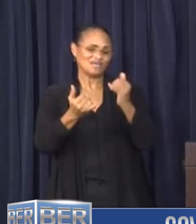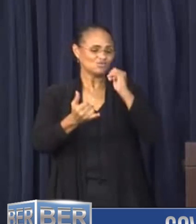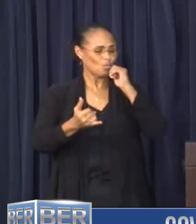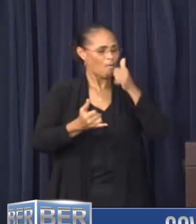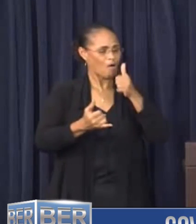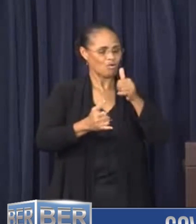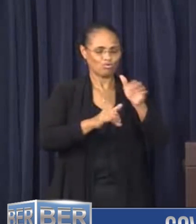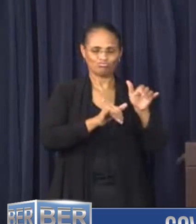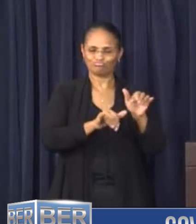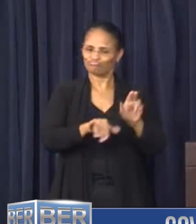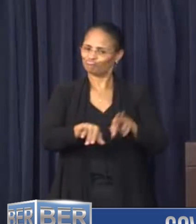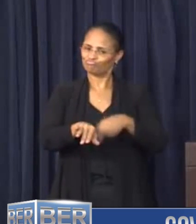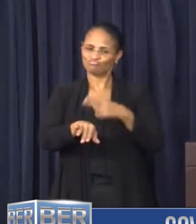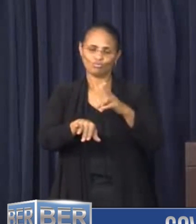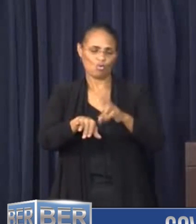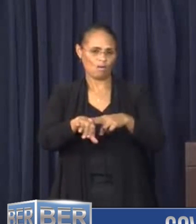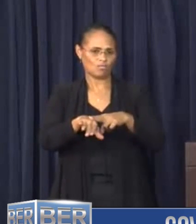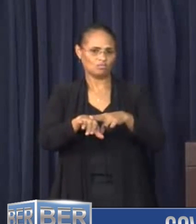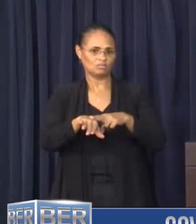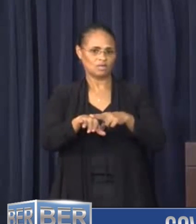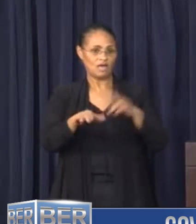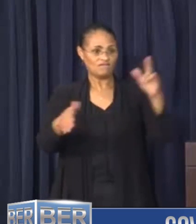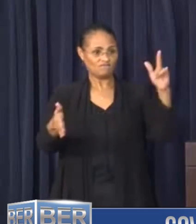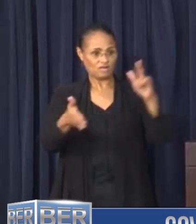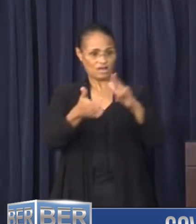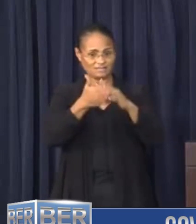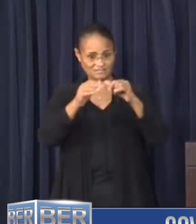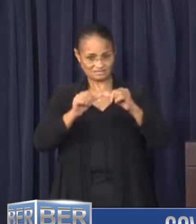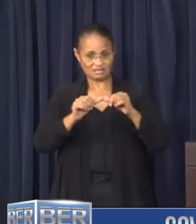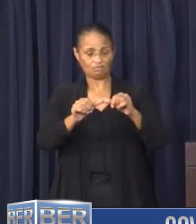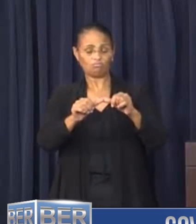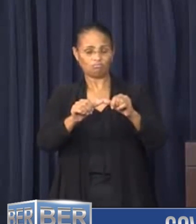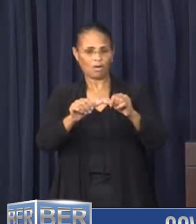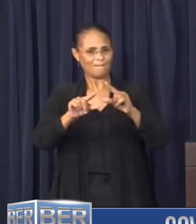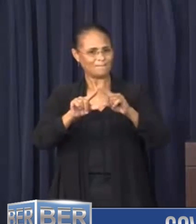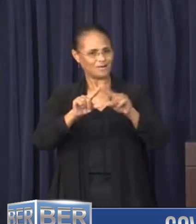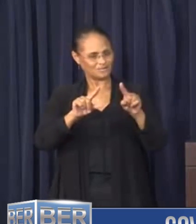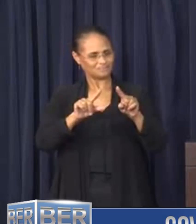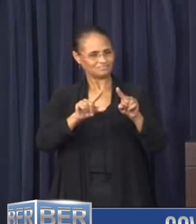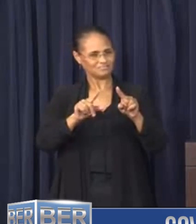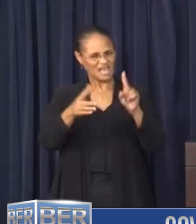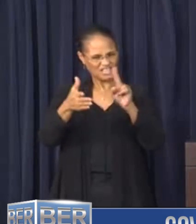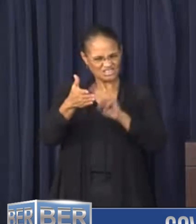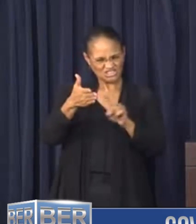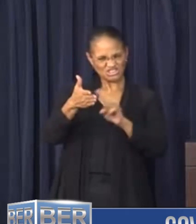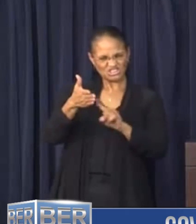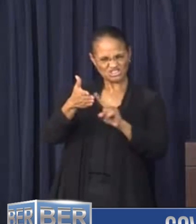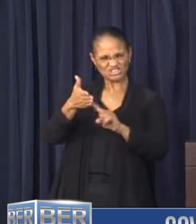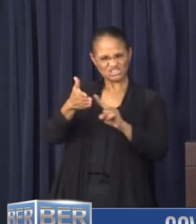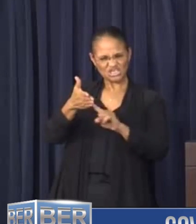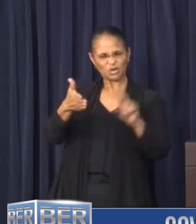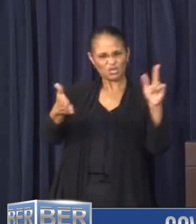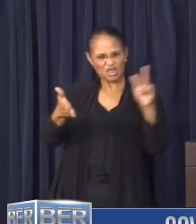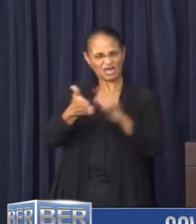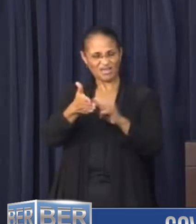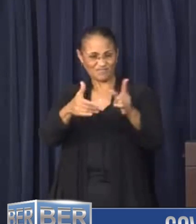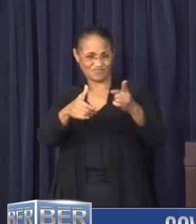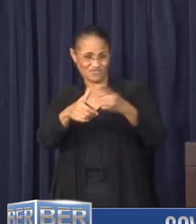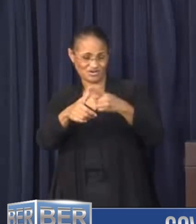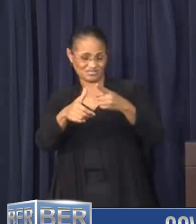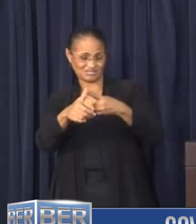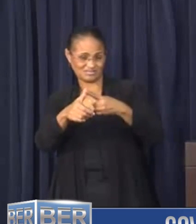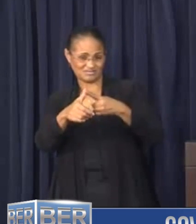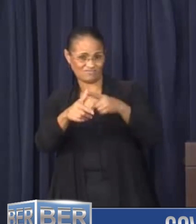normal. No flights have been cancelled. No However, check with your airlines directly for any